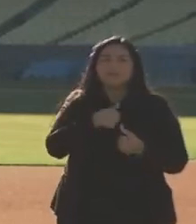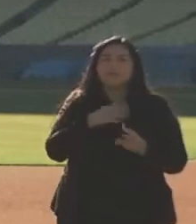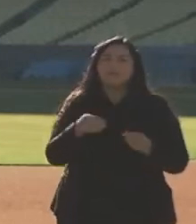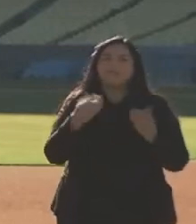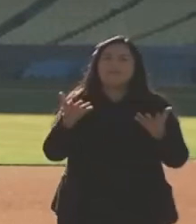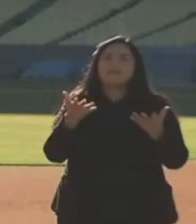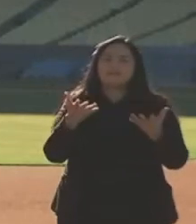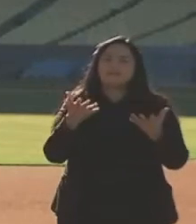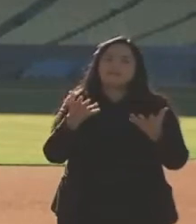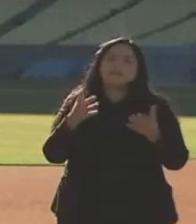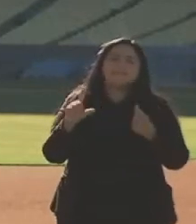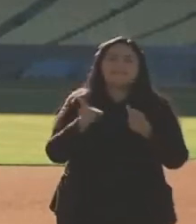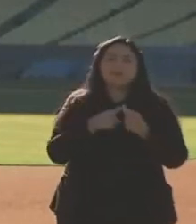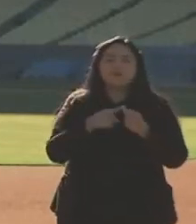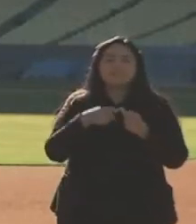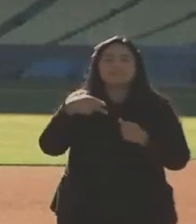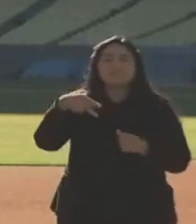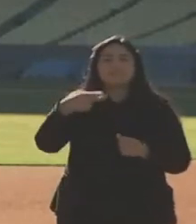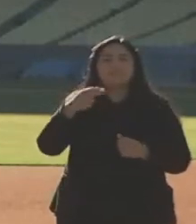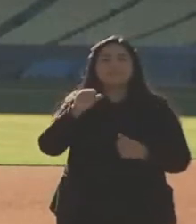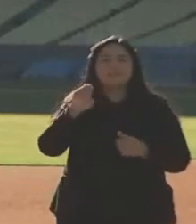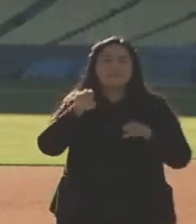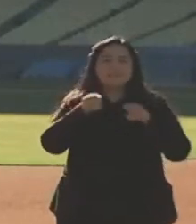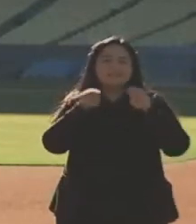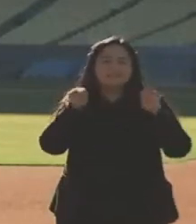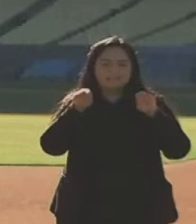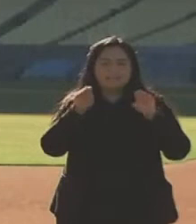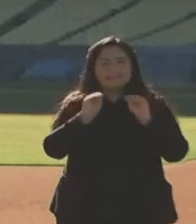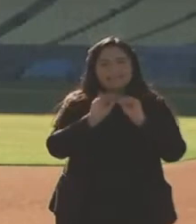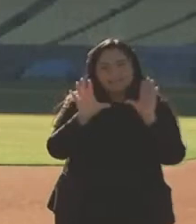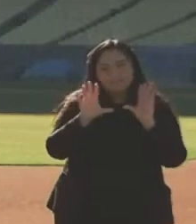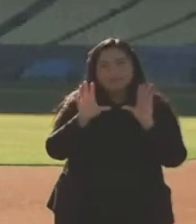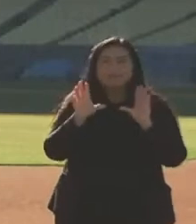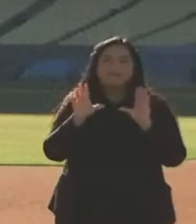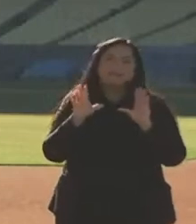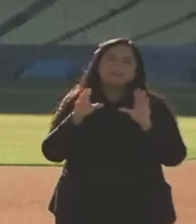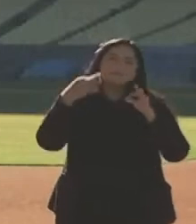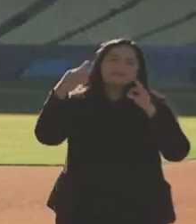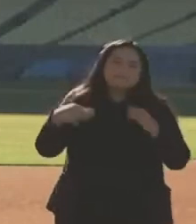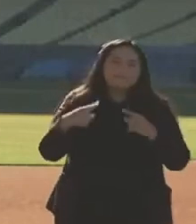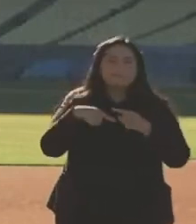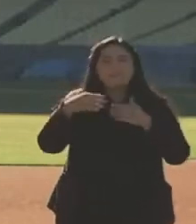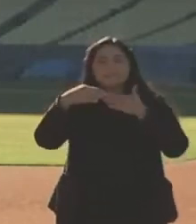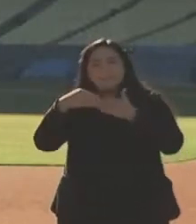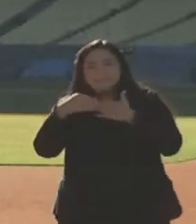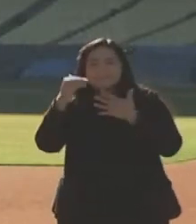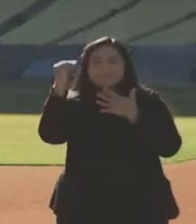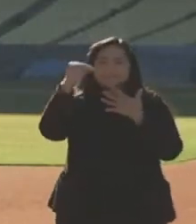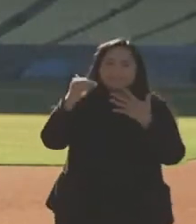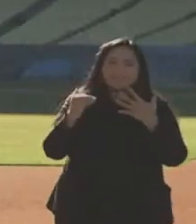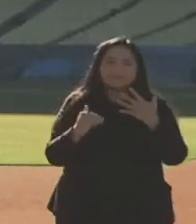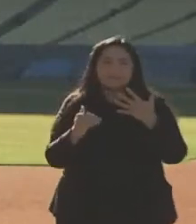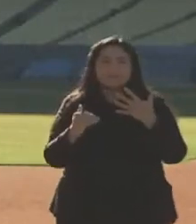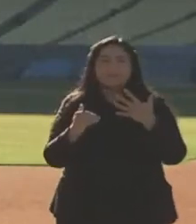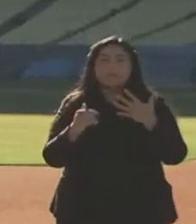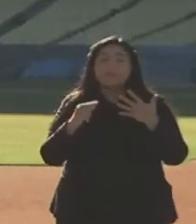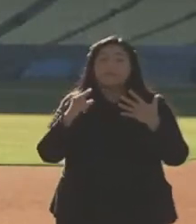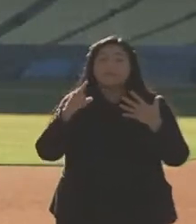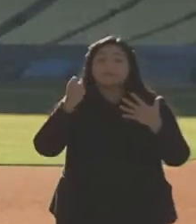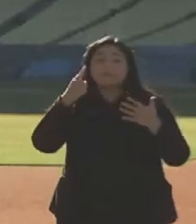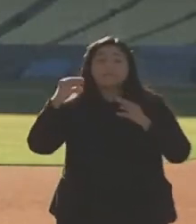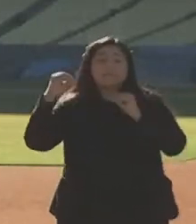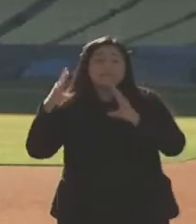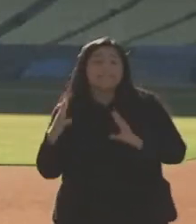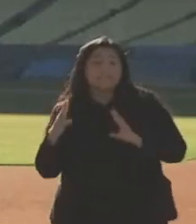first phase of clarifications as it relates to flexibility within phases and tiers. Teachers are